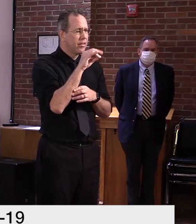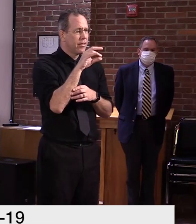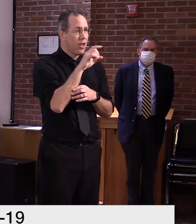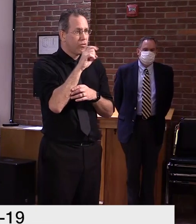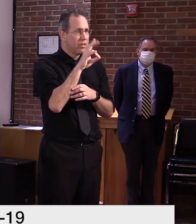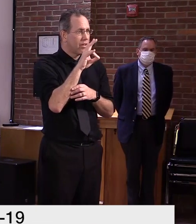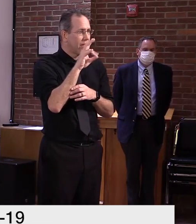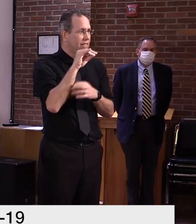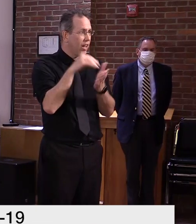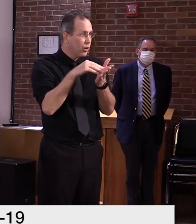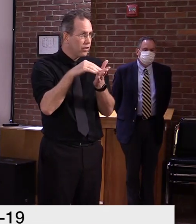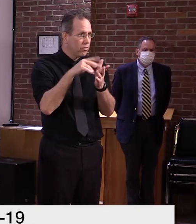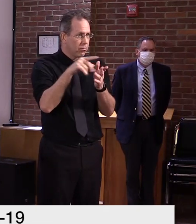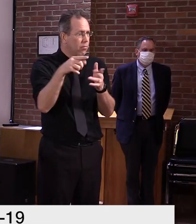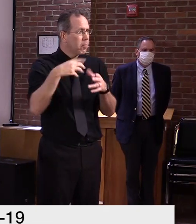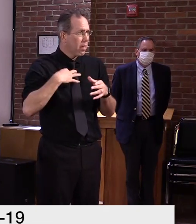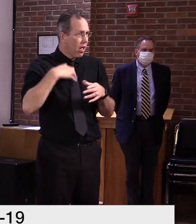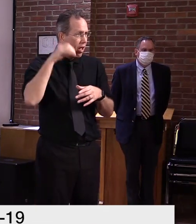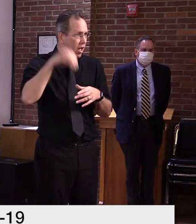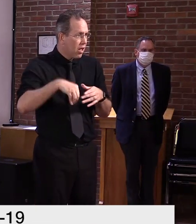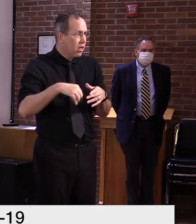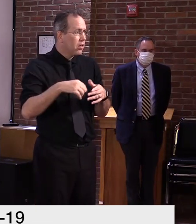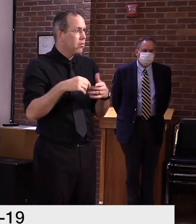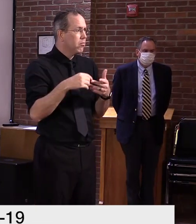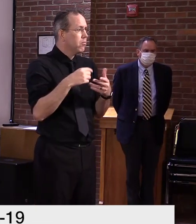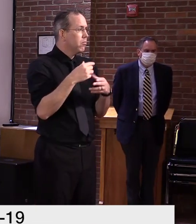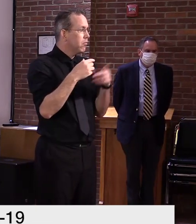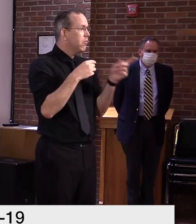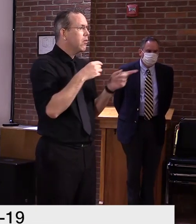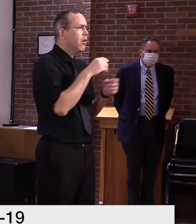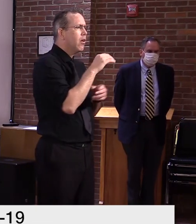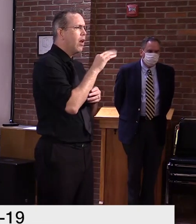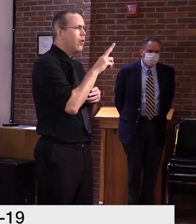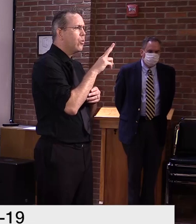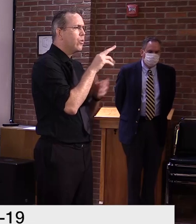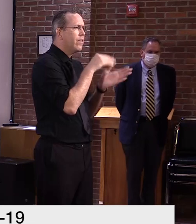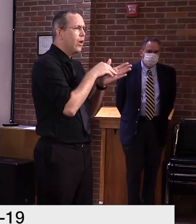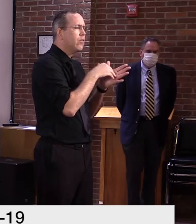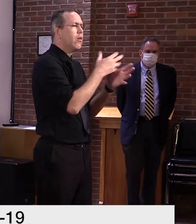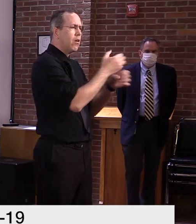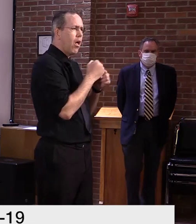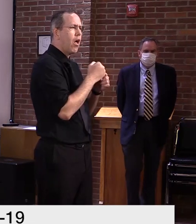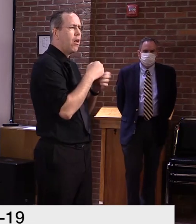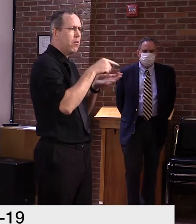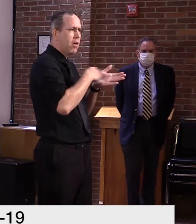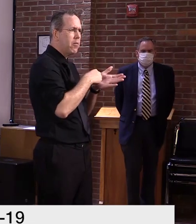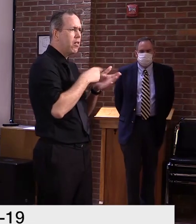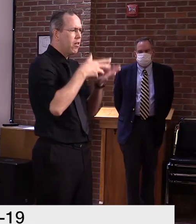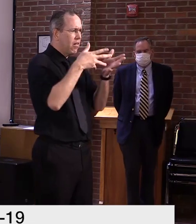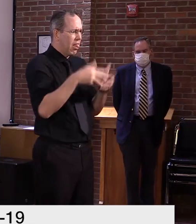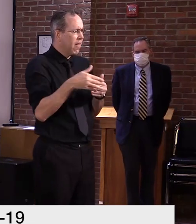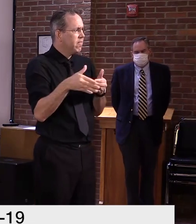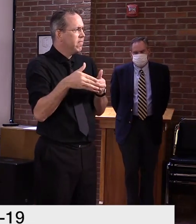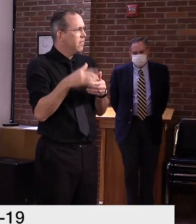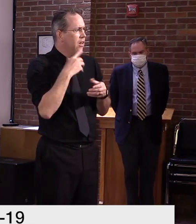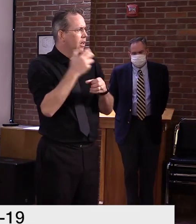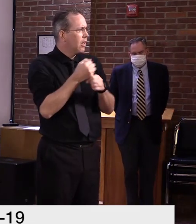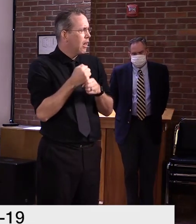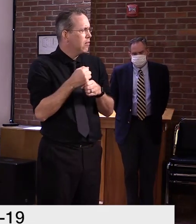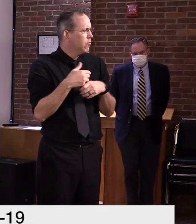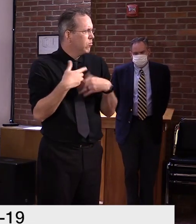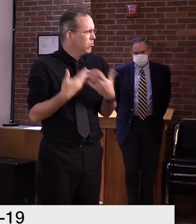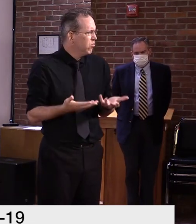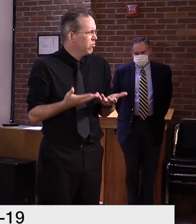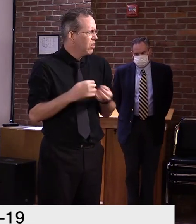benefit amount. So they are, are eligible under the monetary determination. Um, but it doesn't necessarily mean they're